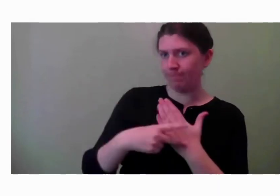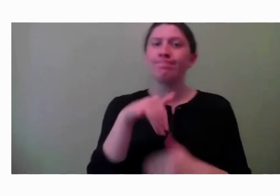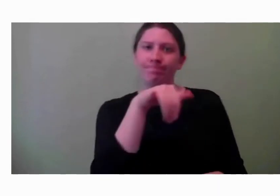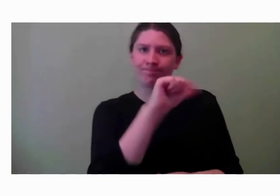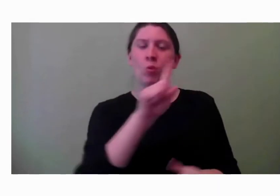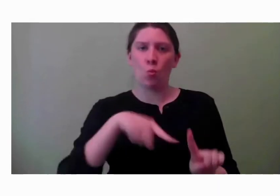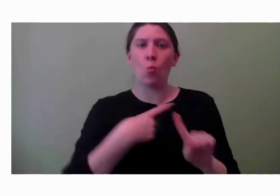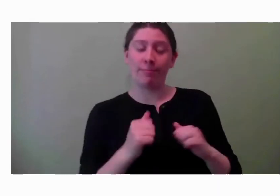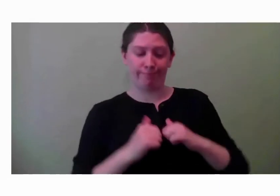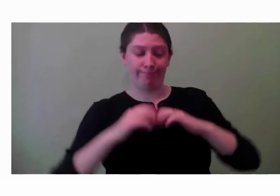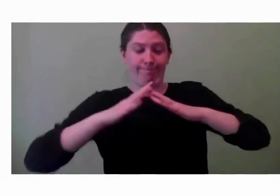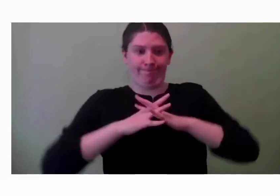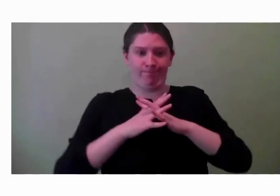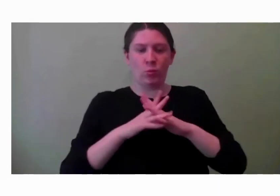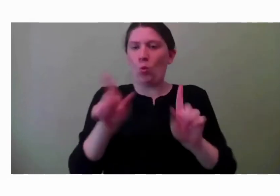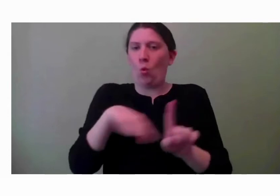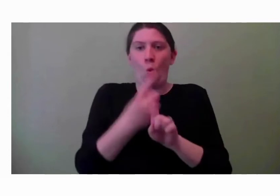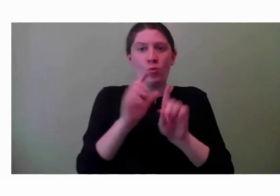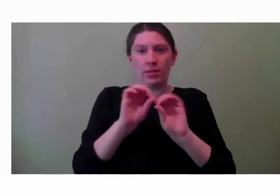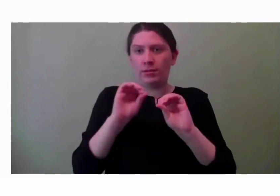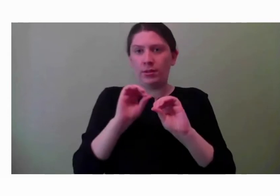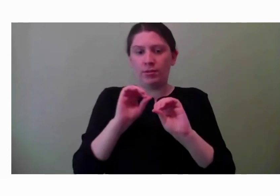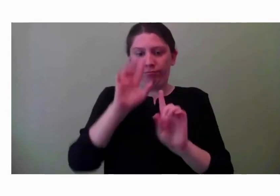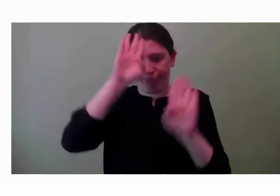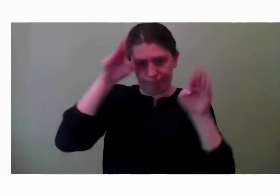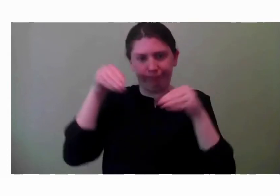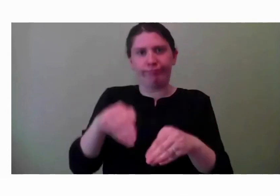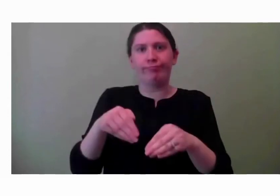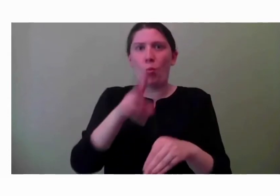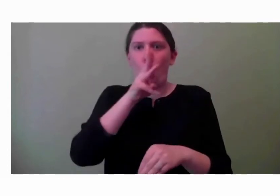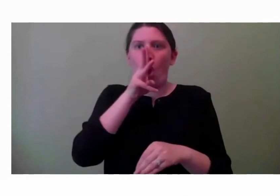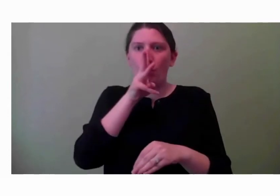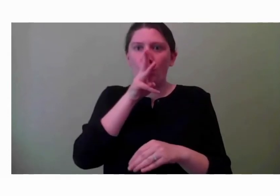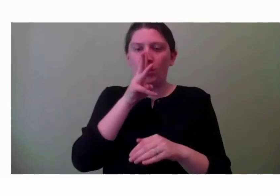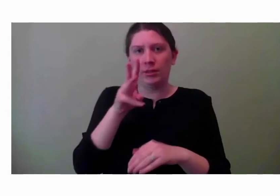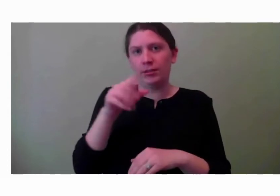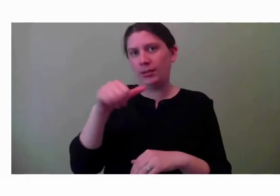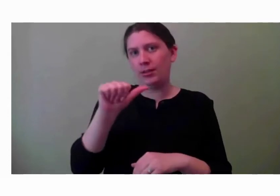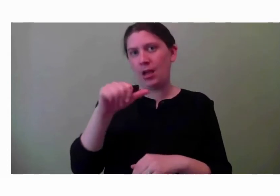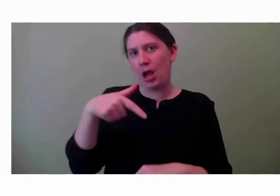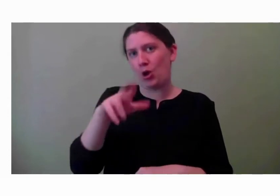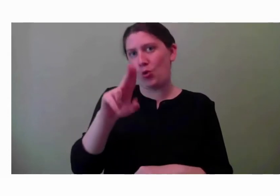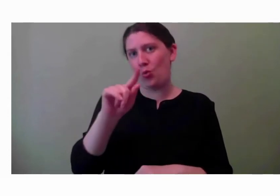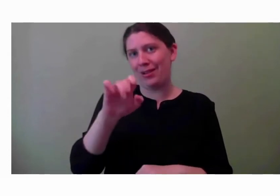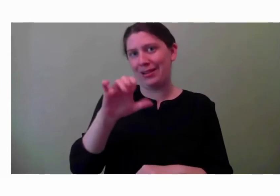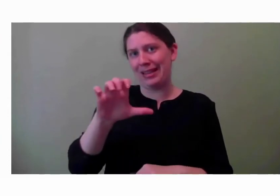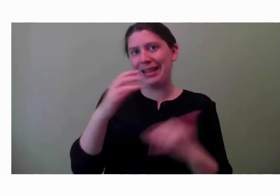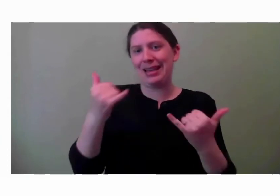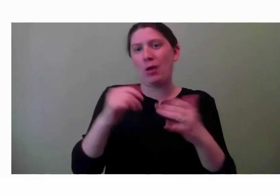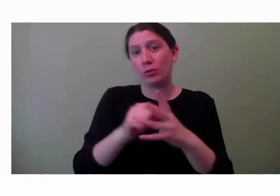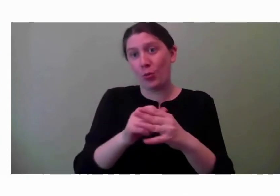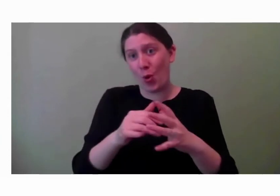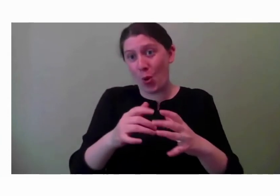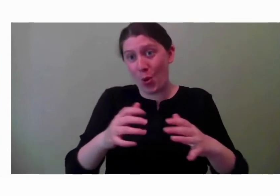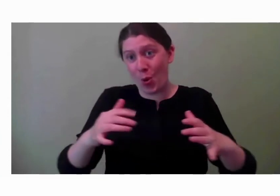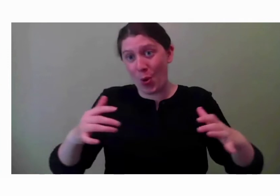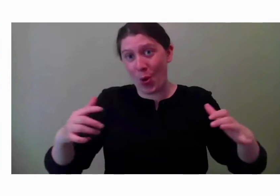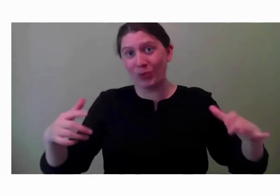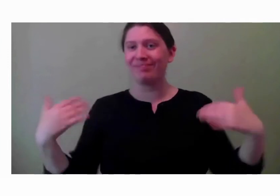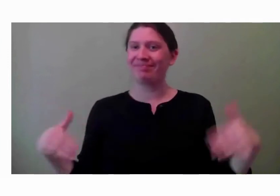aquatics. And then it's just grown and fostered into where it is today. That's so beautiful. And I'm sure that you know, then,